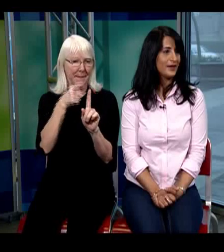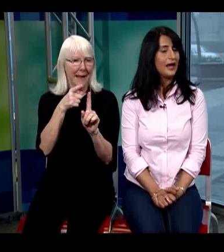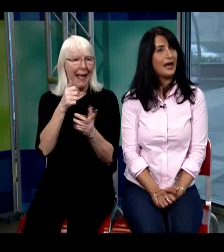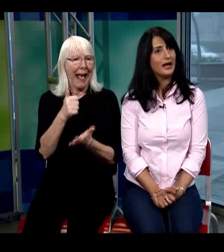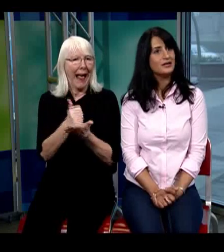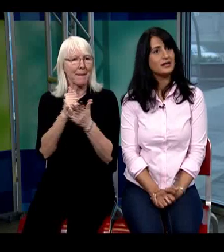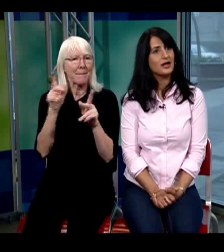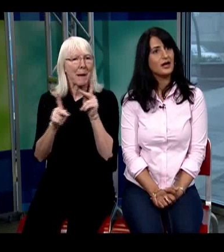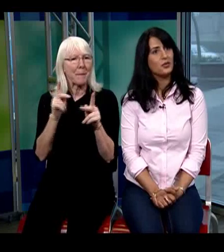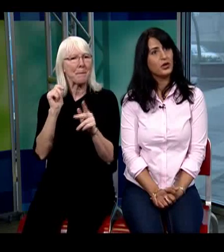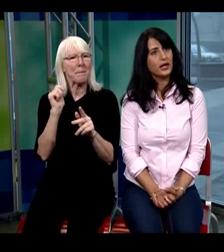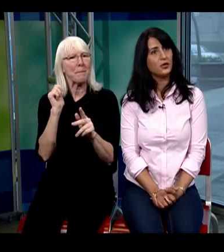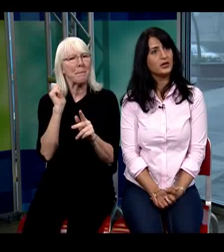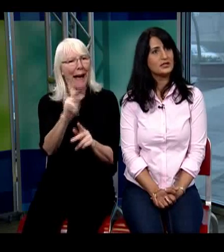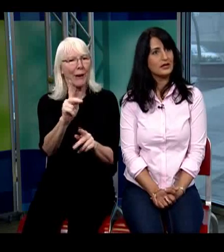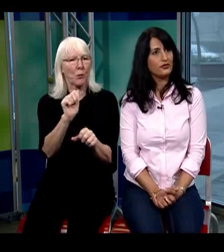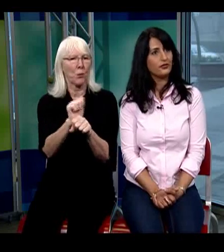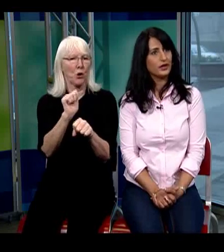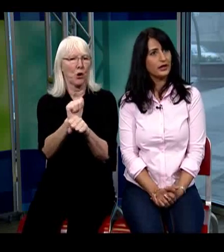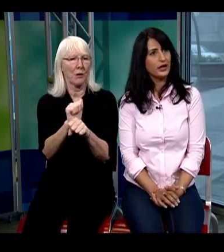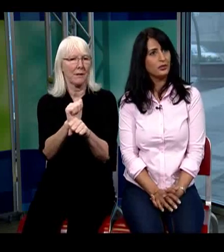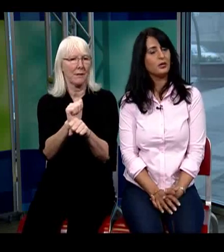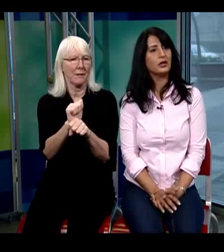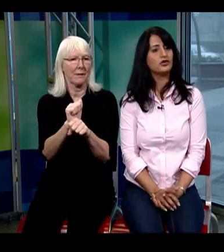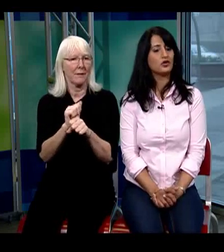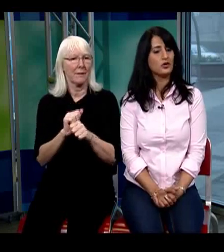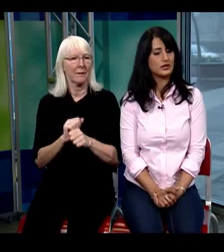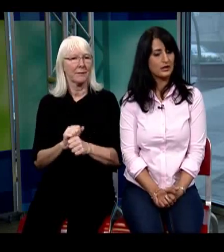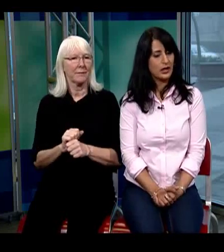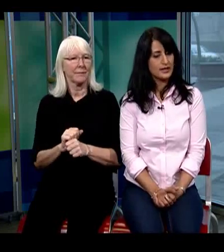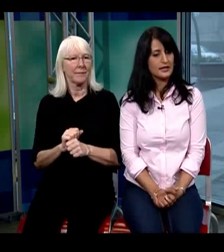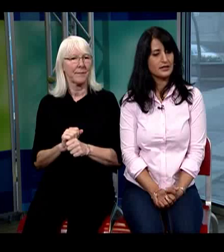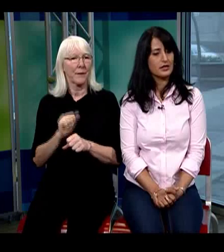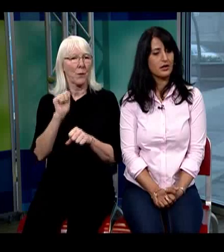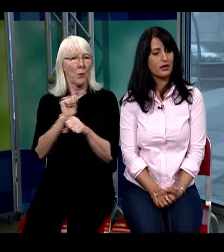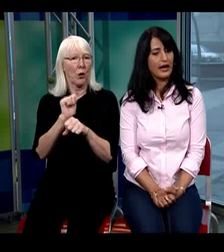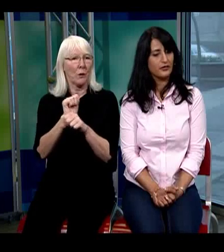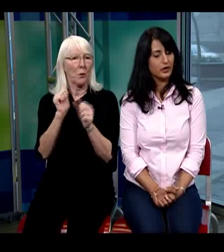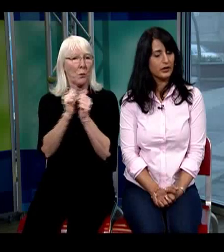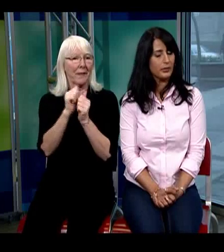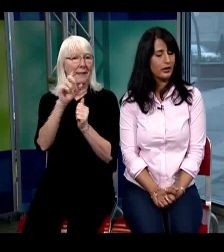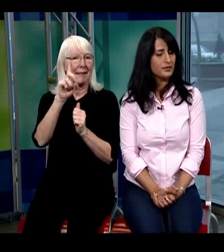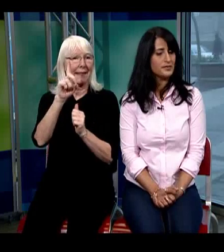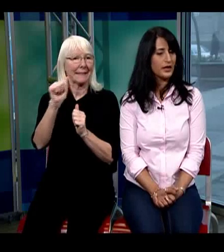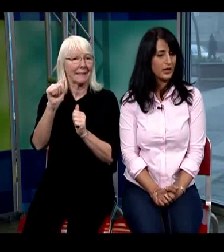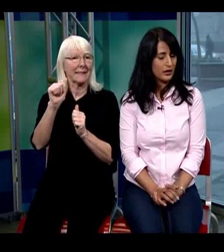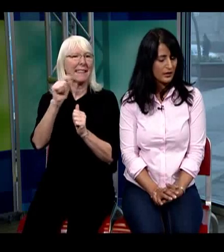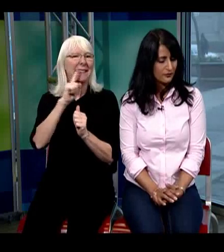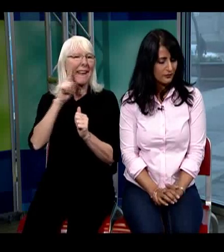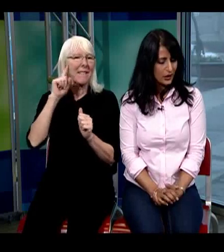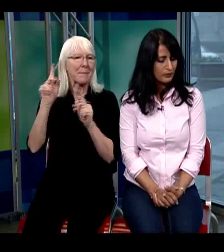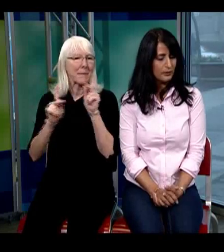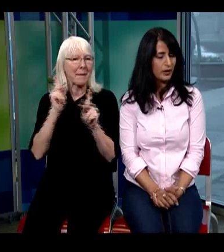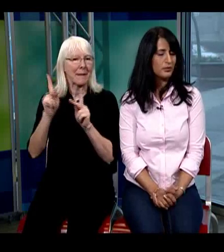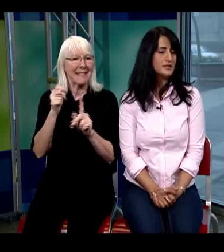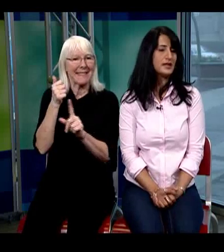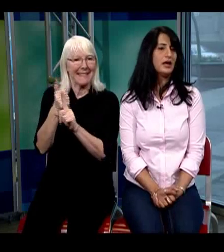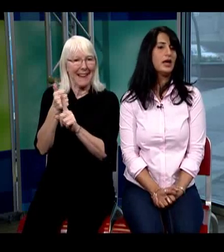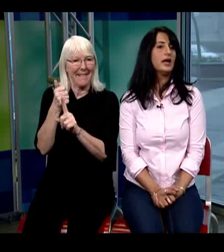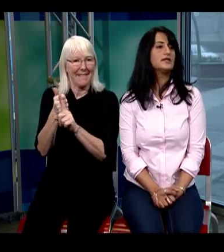And working with the Deaf client population or clients that have hearing impairments is